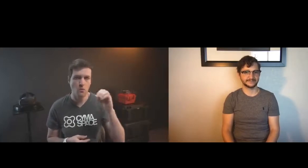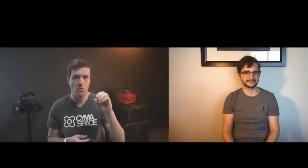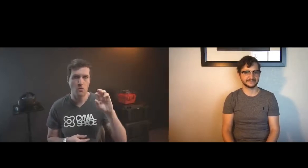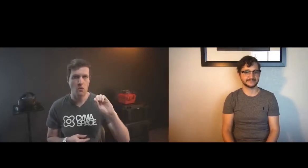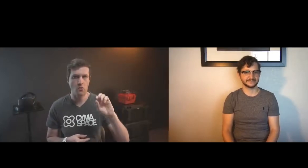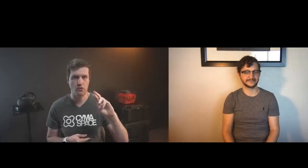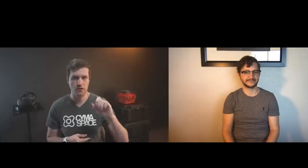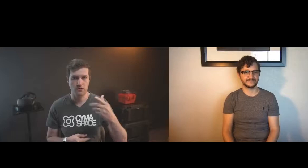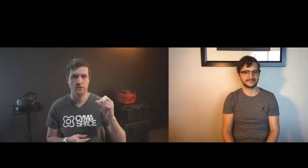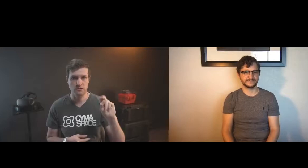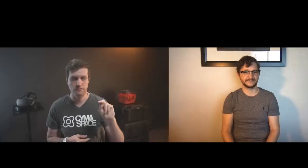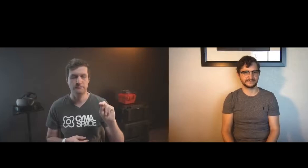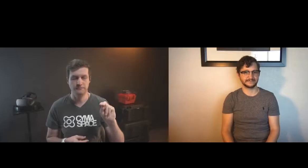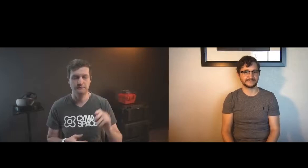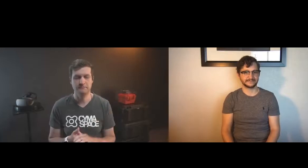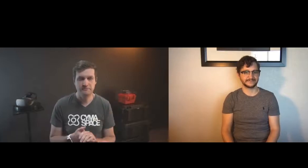i live in portland oregon